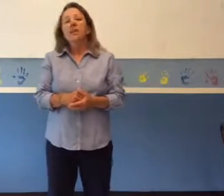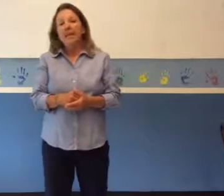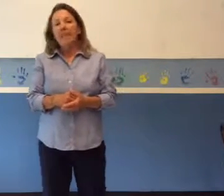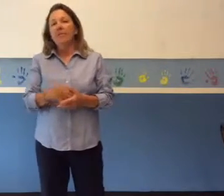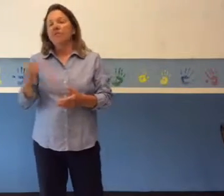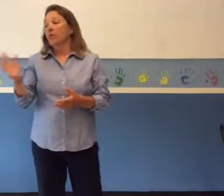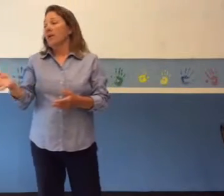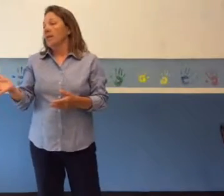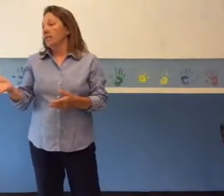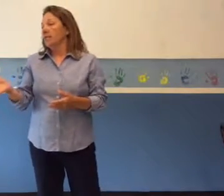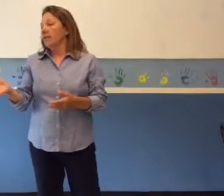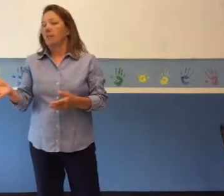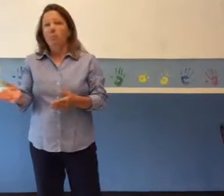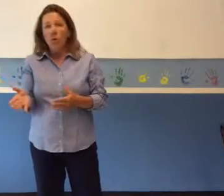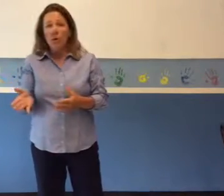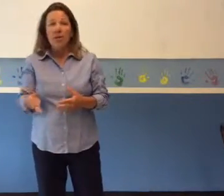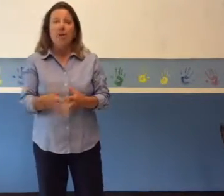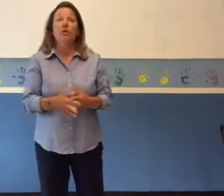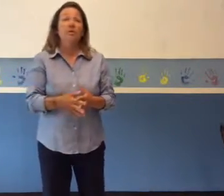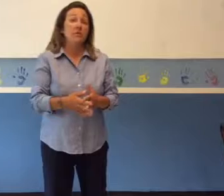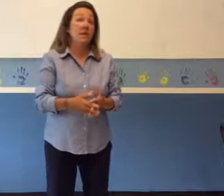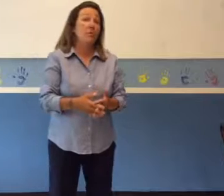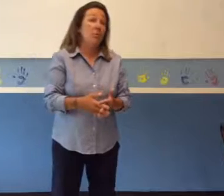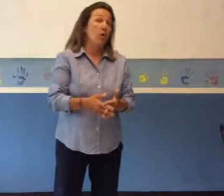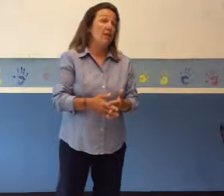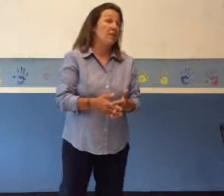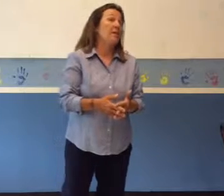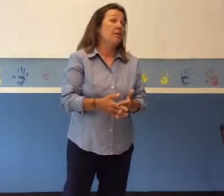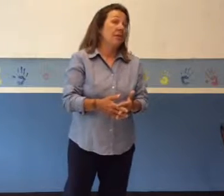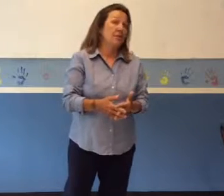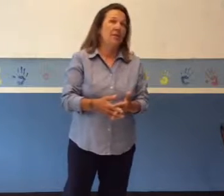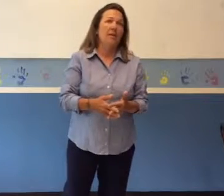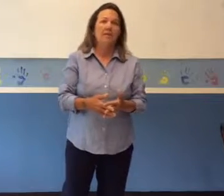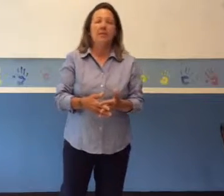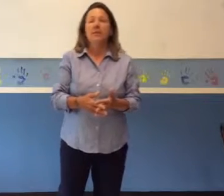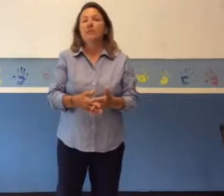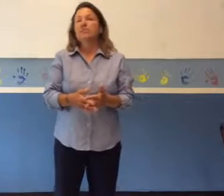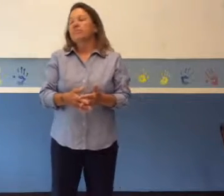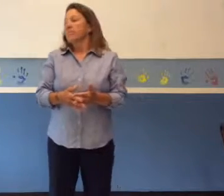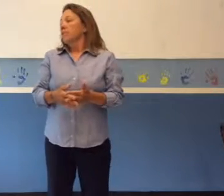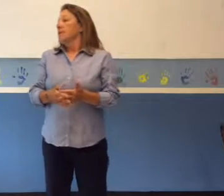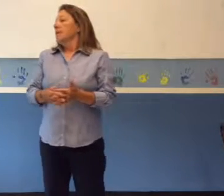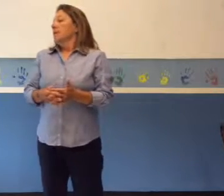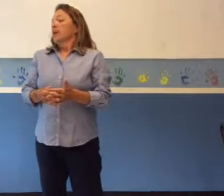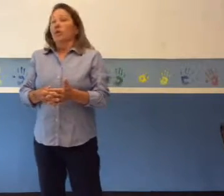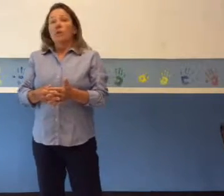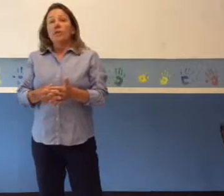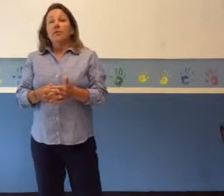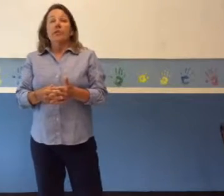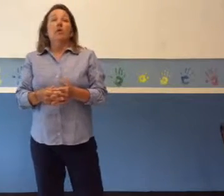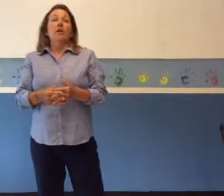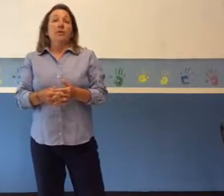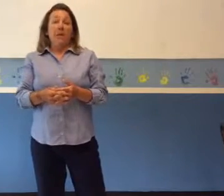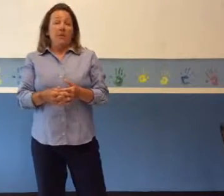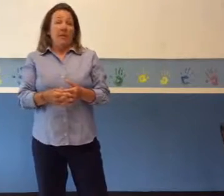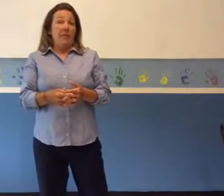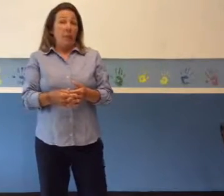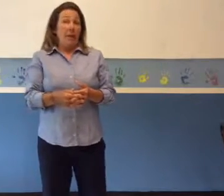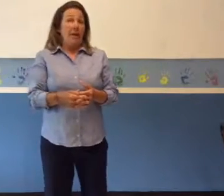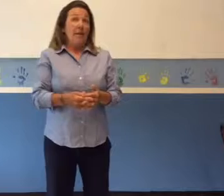even if their classes test poorly on the state-required standardized test. According to the documentary Waiting